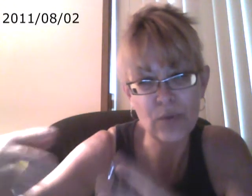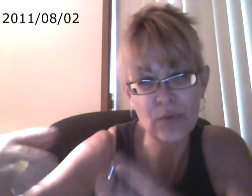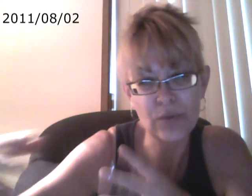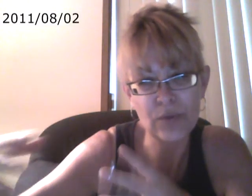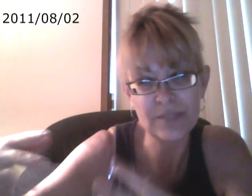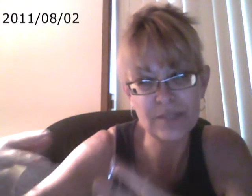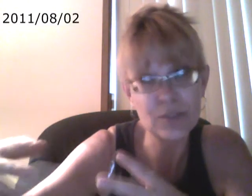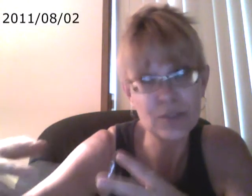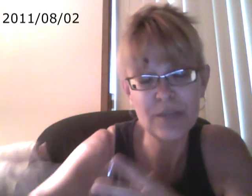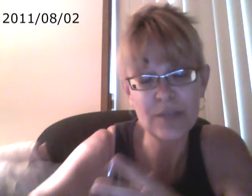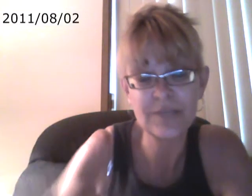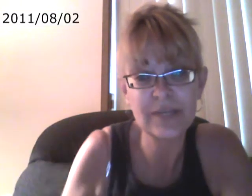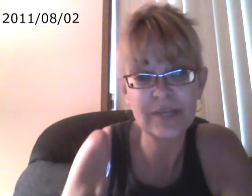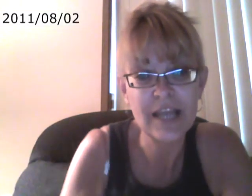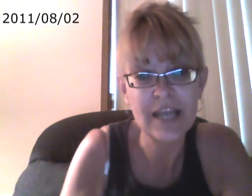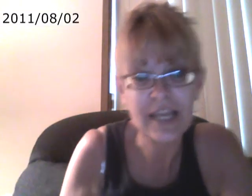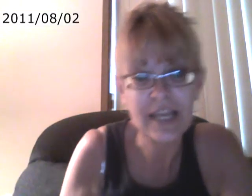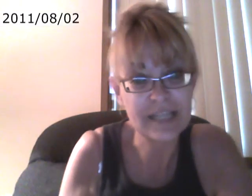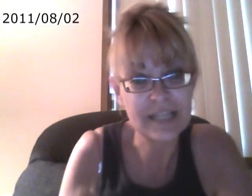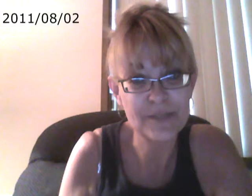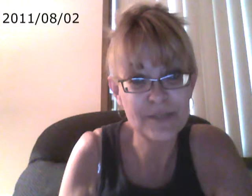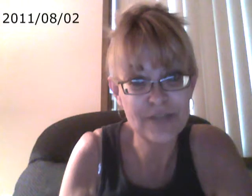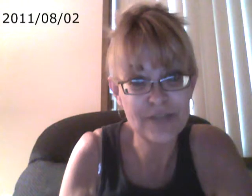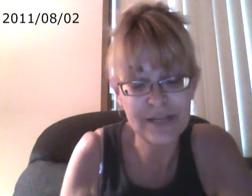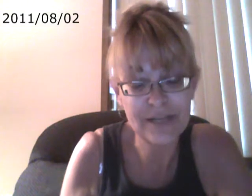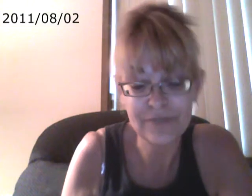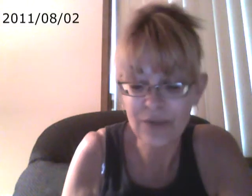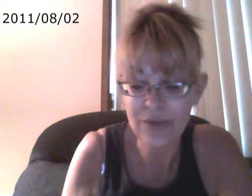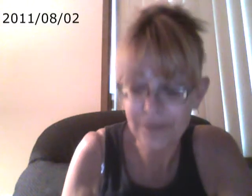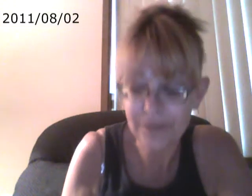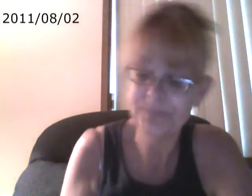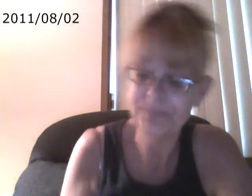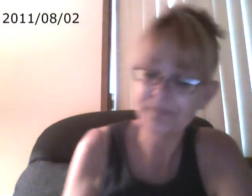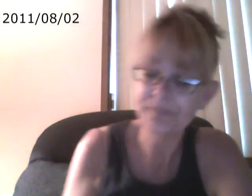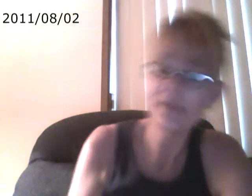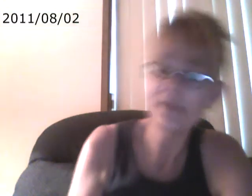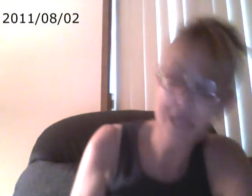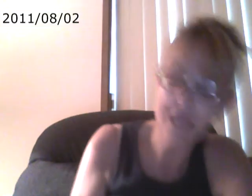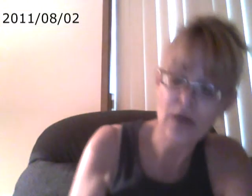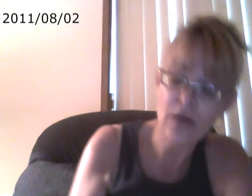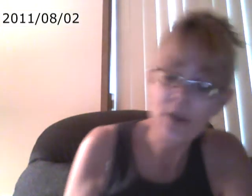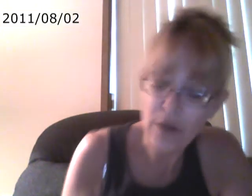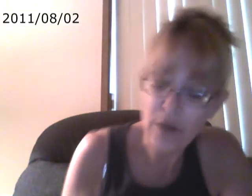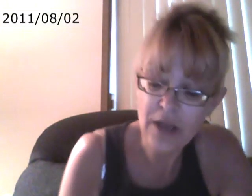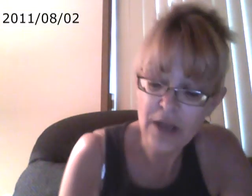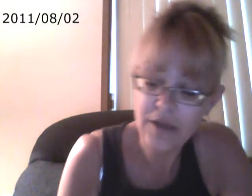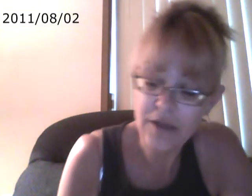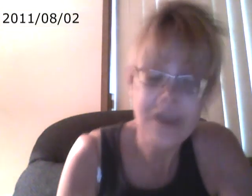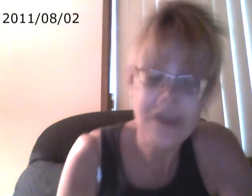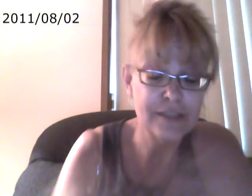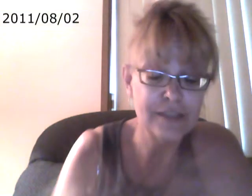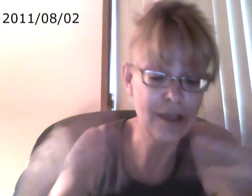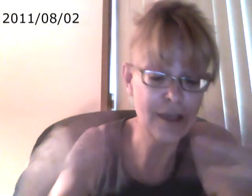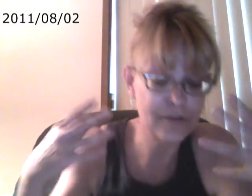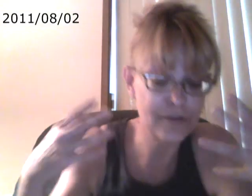worlds, just by simply getting some understanding of what's going on. Now, part of this other big